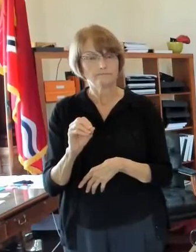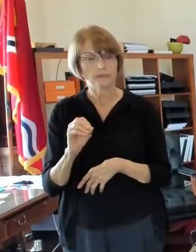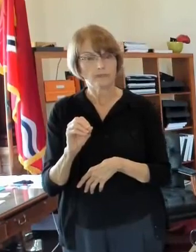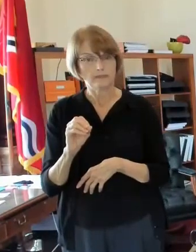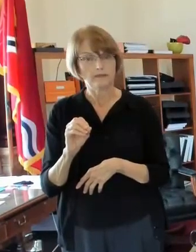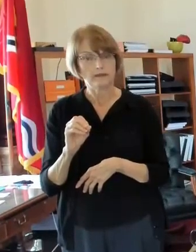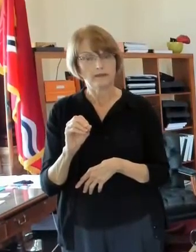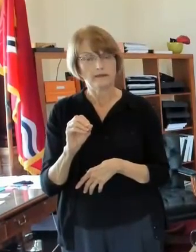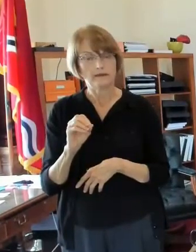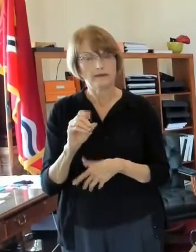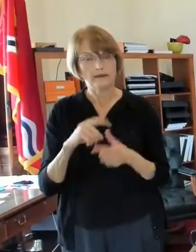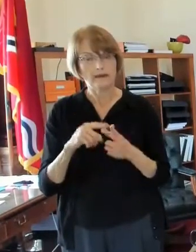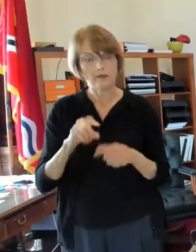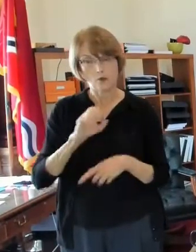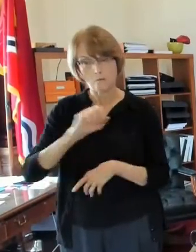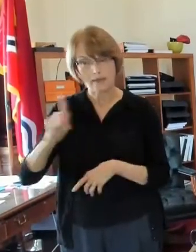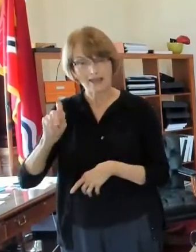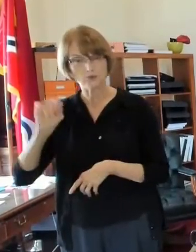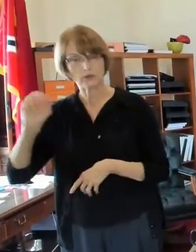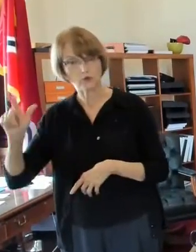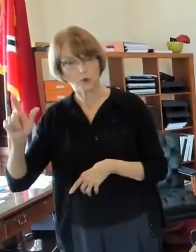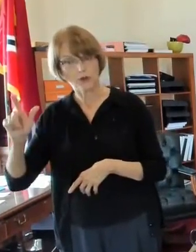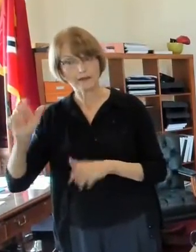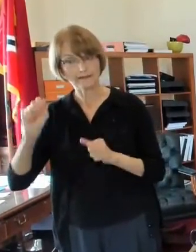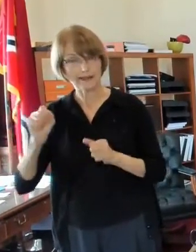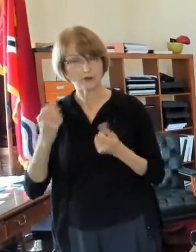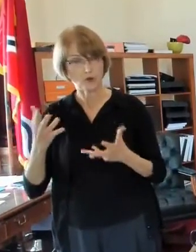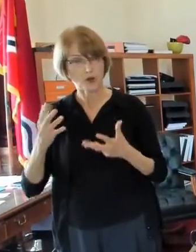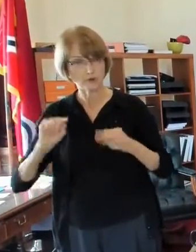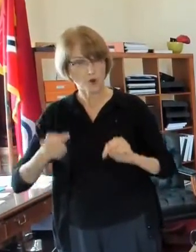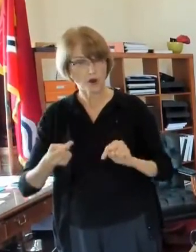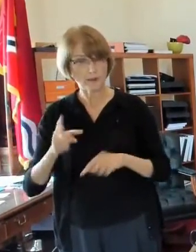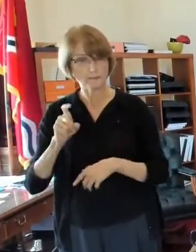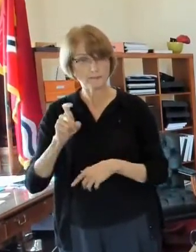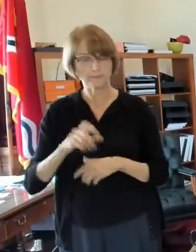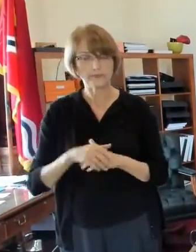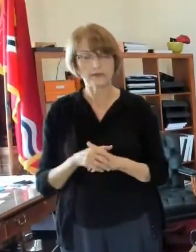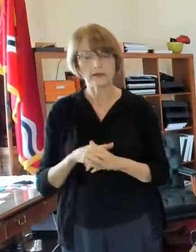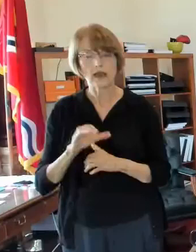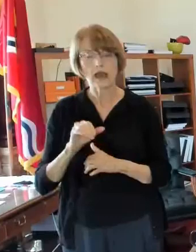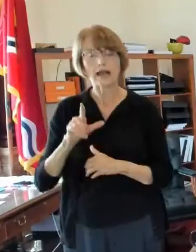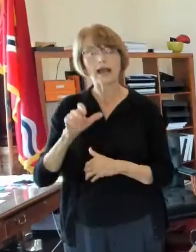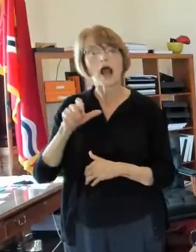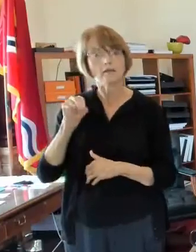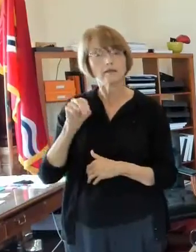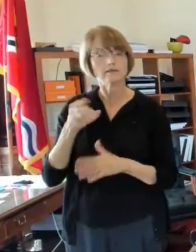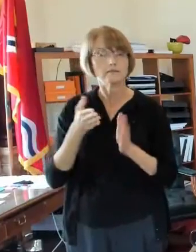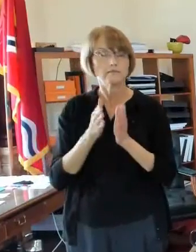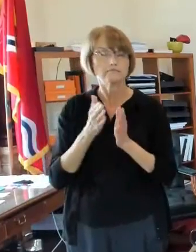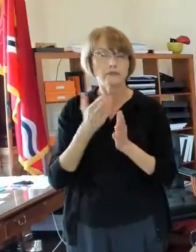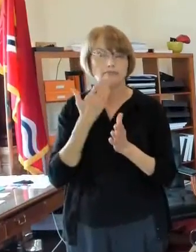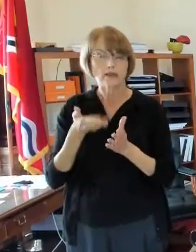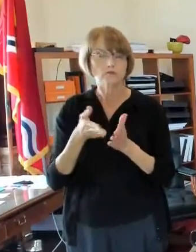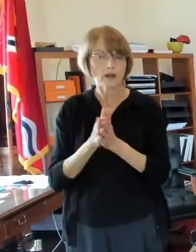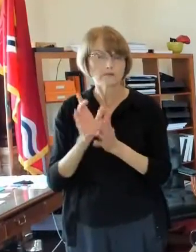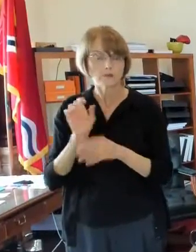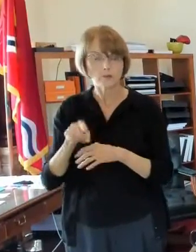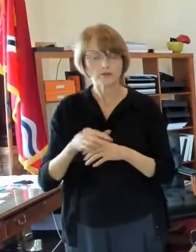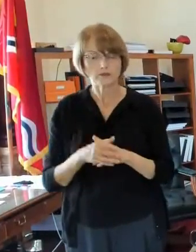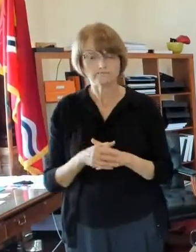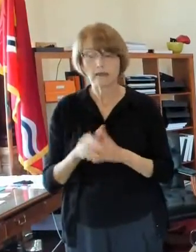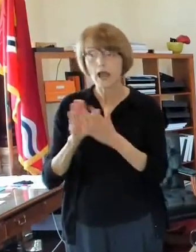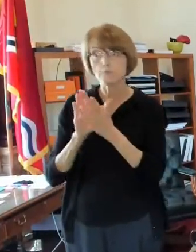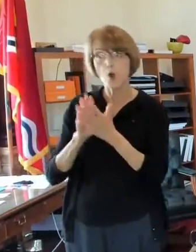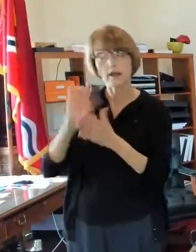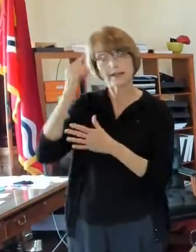come back to illinois do you have any response to those comments by the governor well colin thanks for that question so you know i applaud